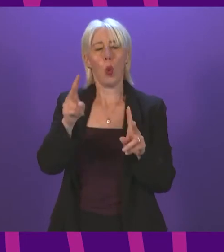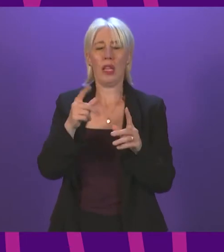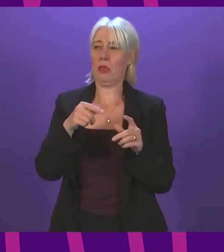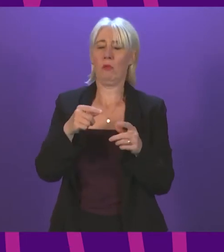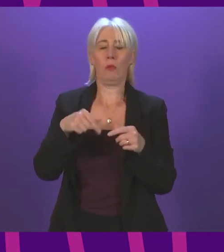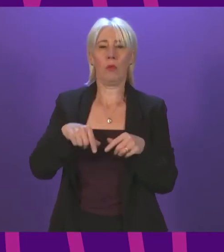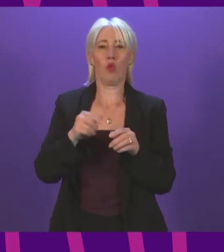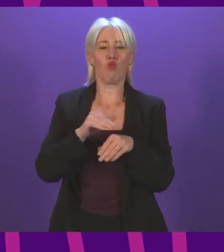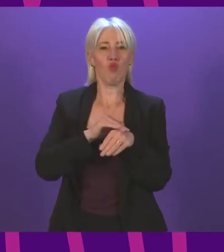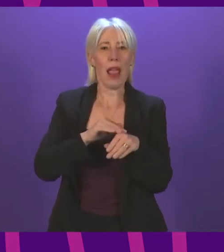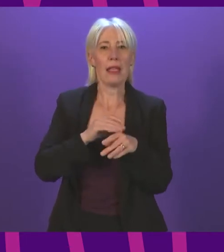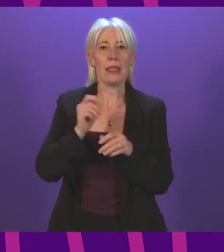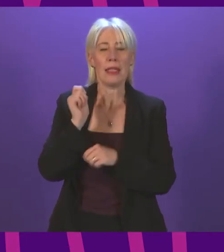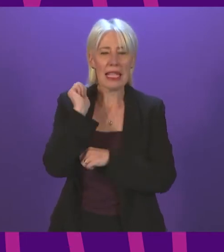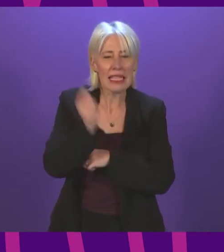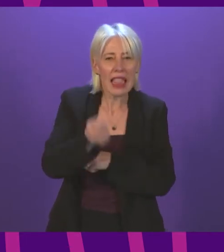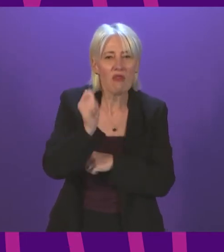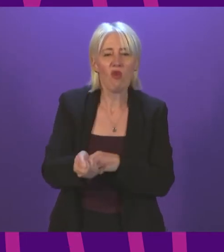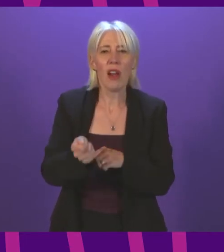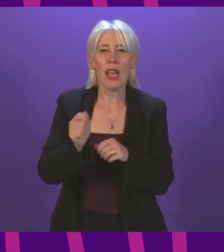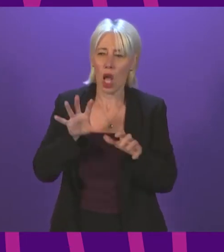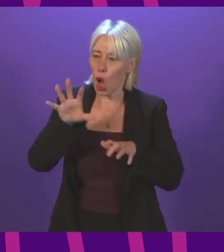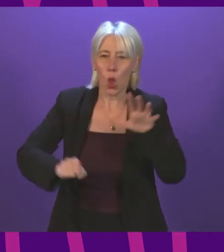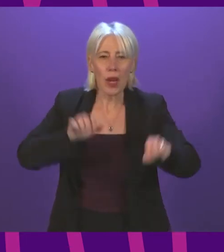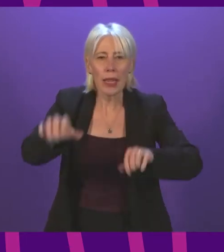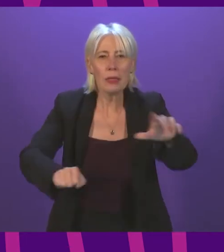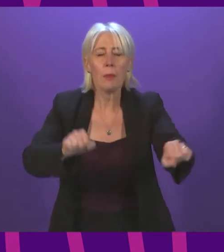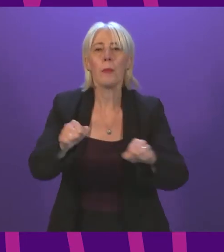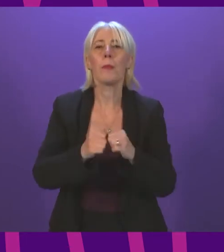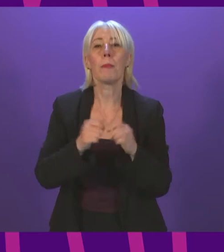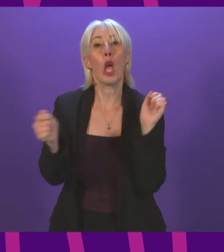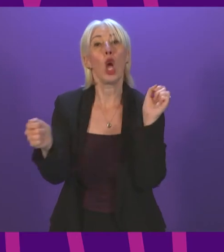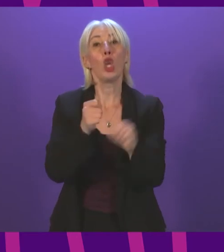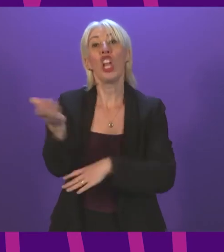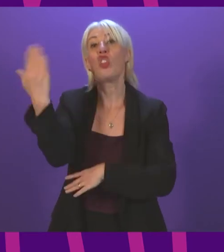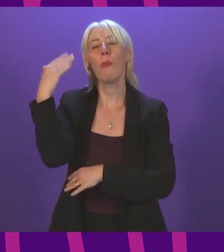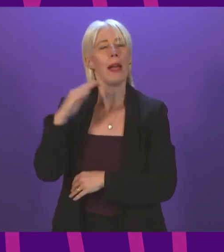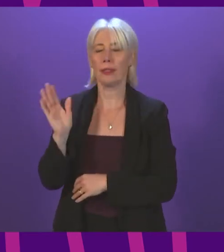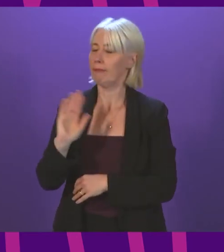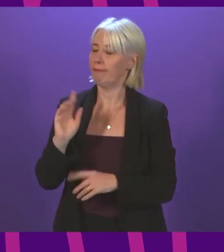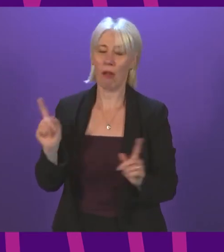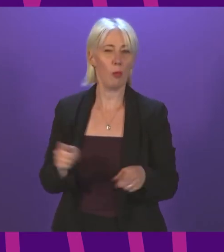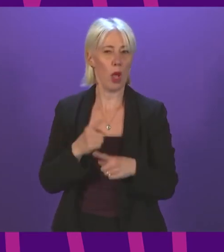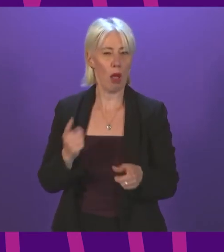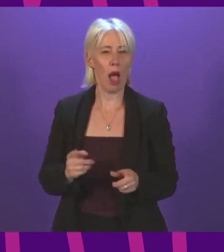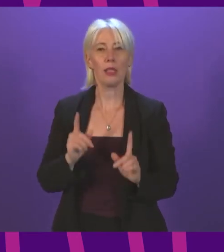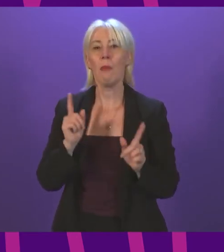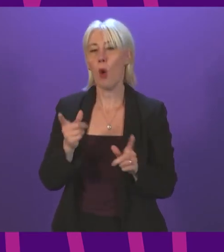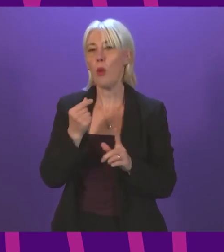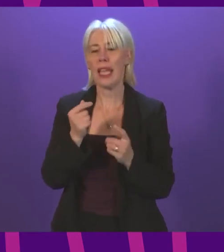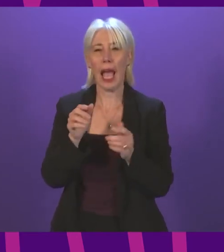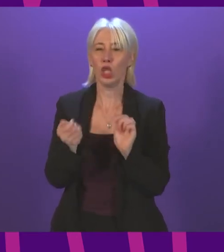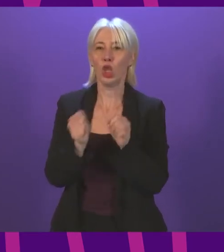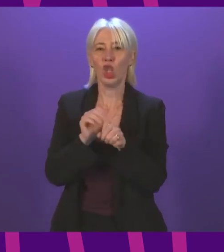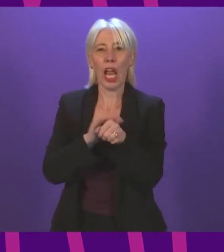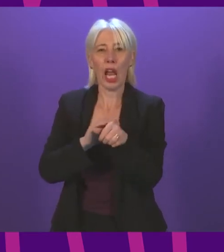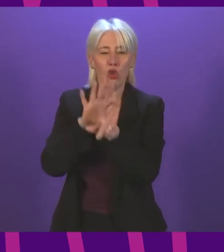colonialism. Although we cannot change the past, we can change consequences such as racism for the